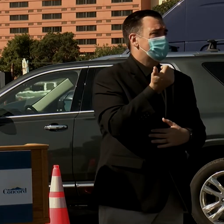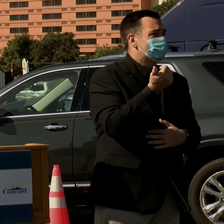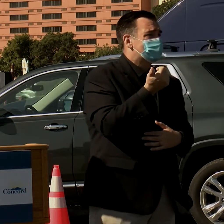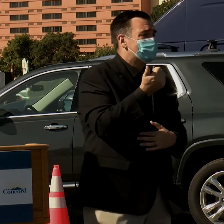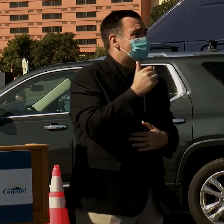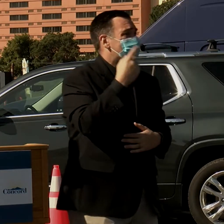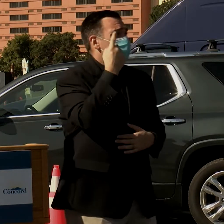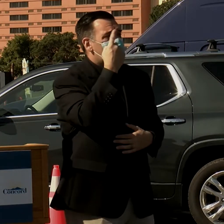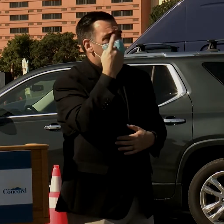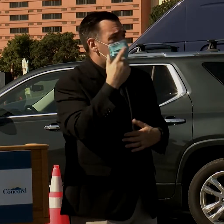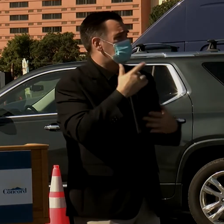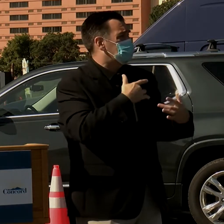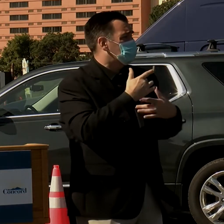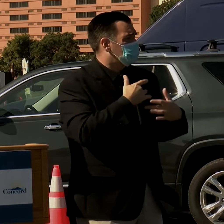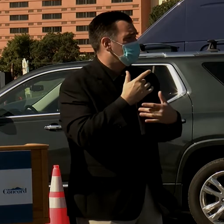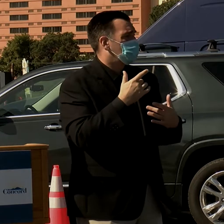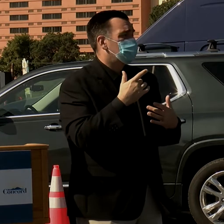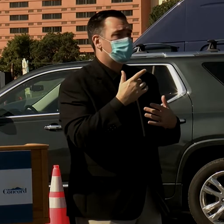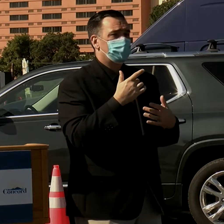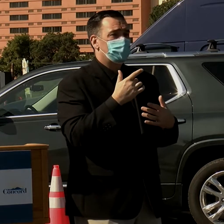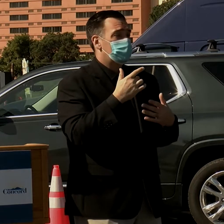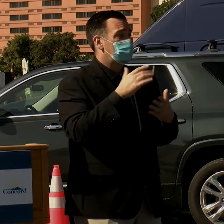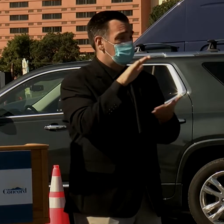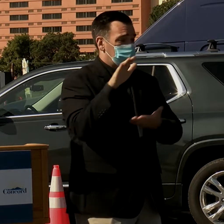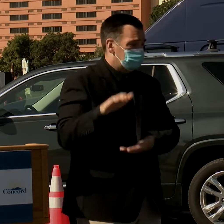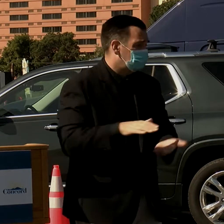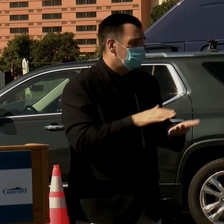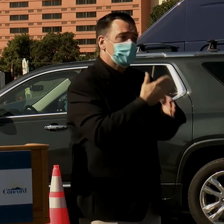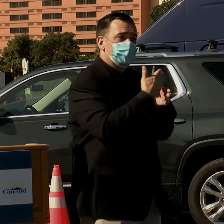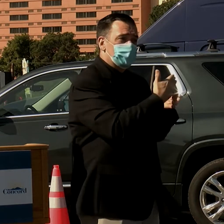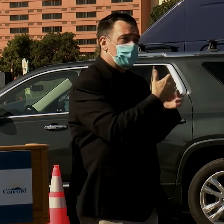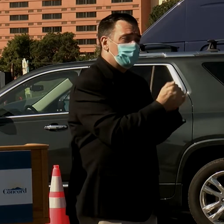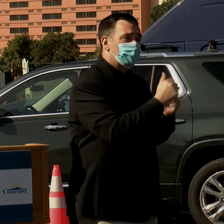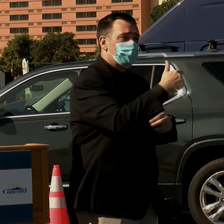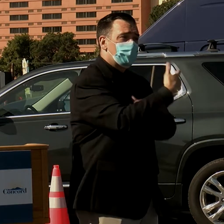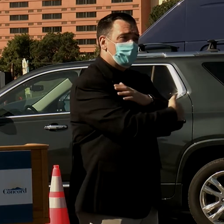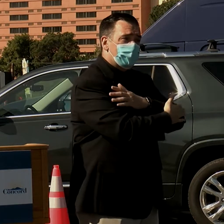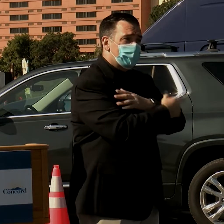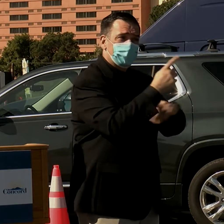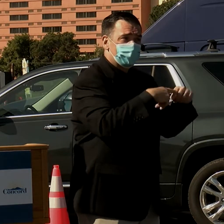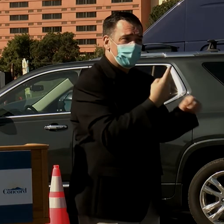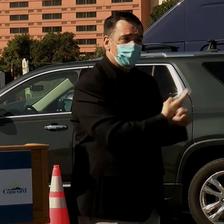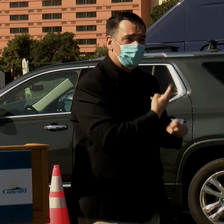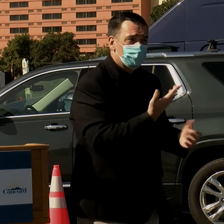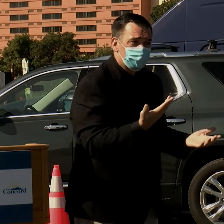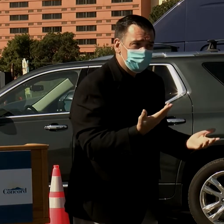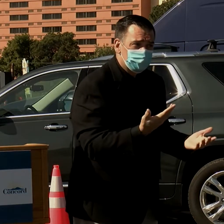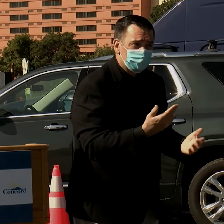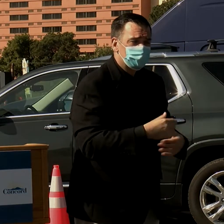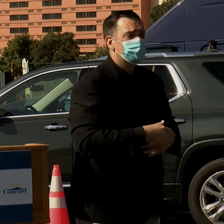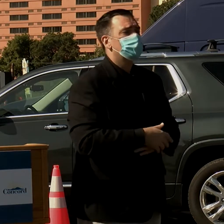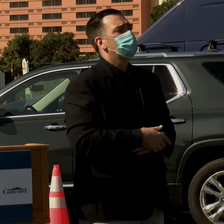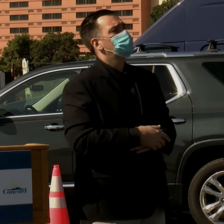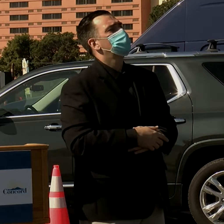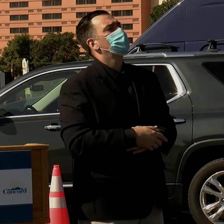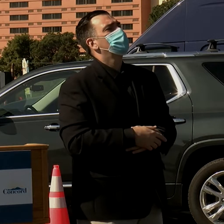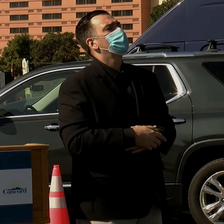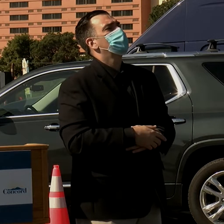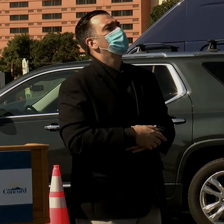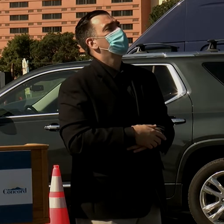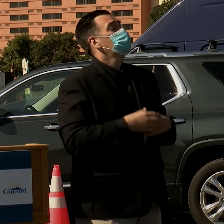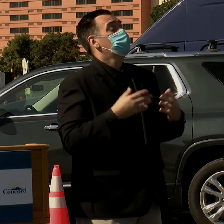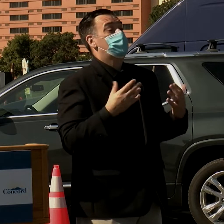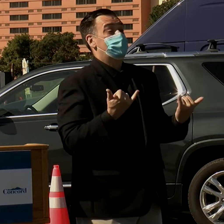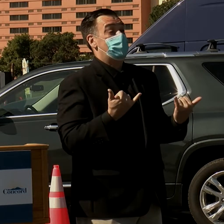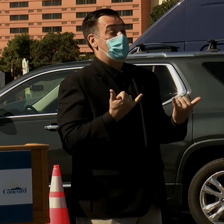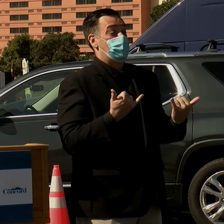thought or concern about giving over some of these doses that you can't use that you can't use it? We're not in a